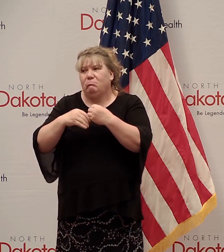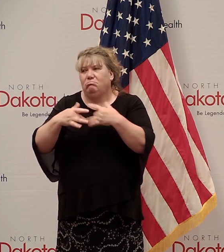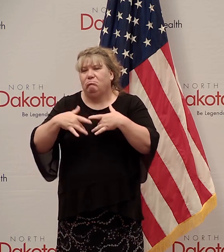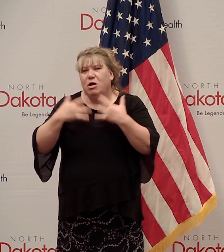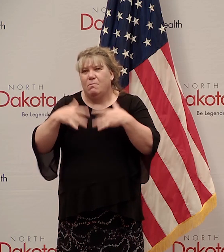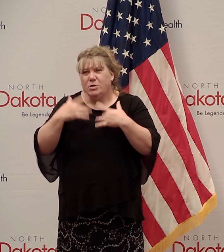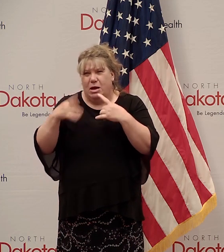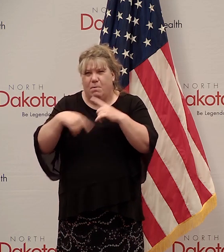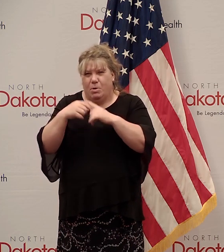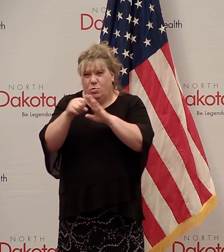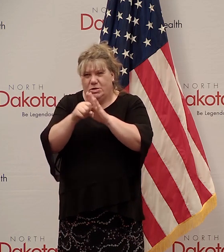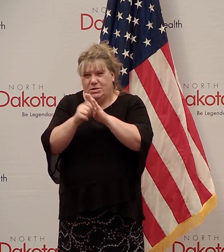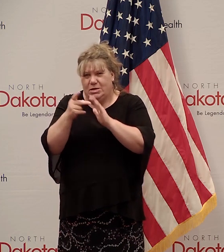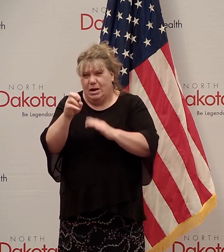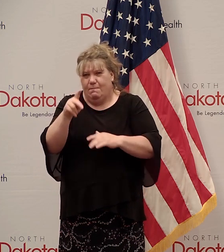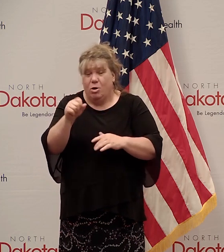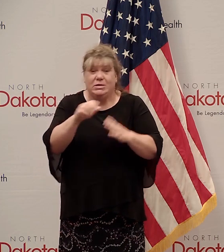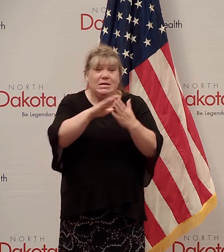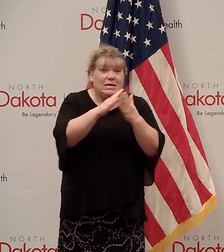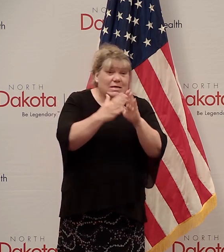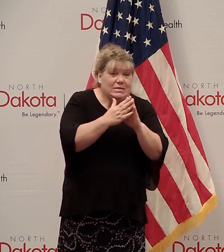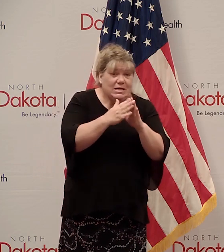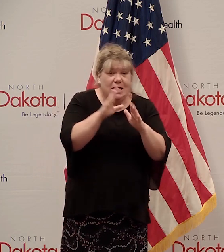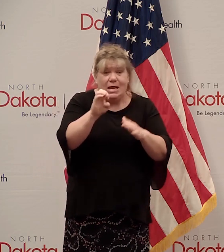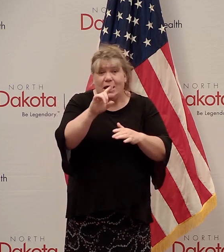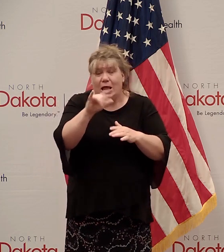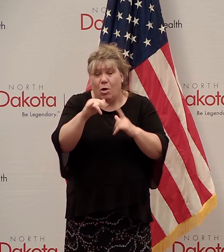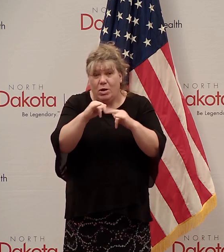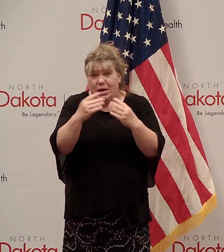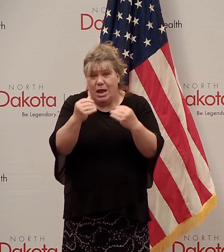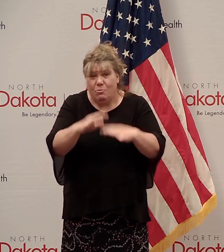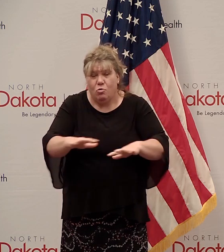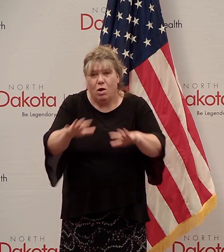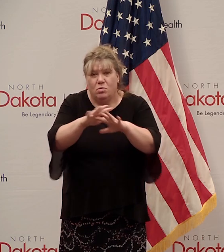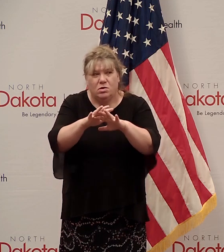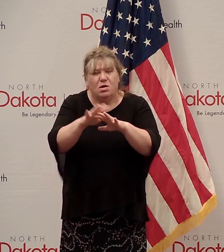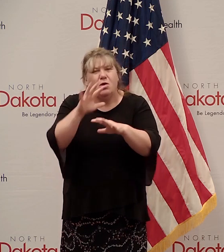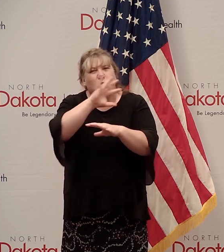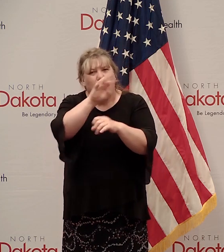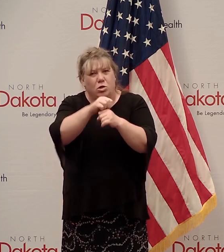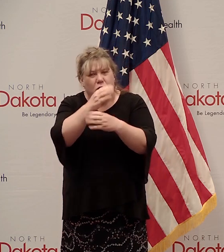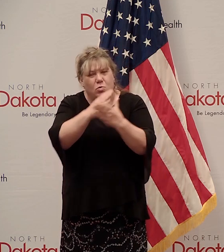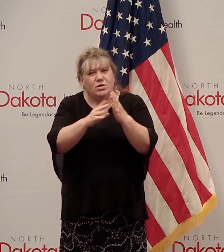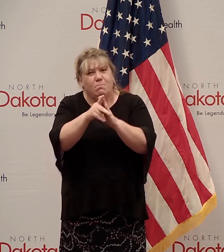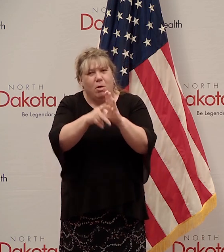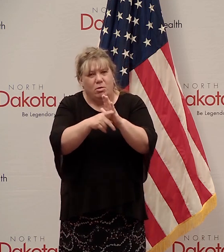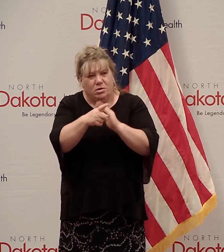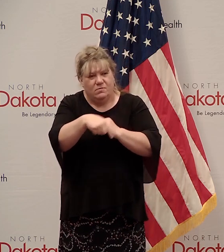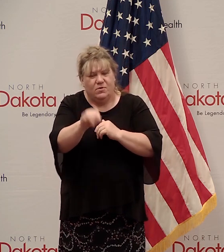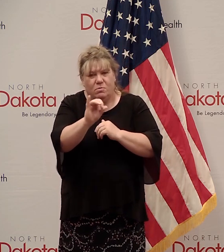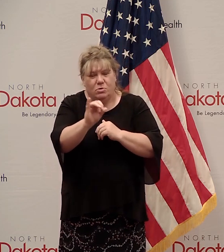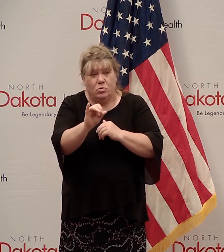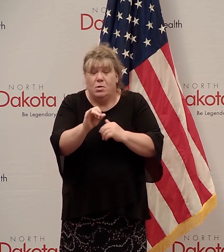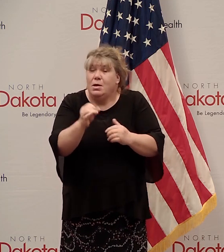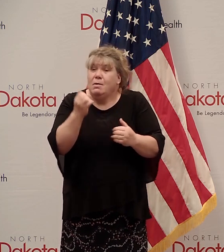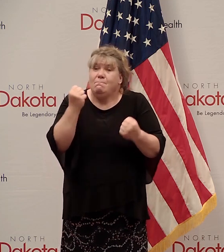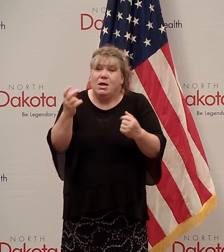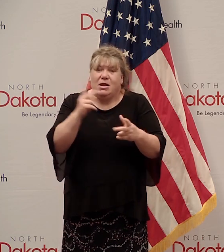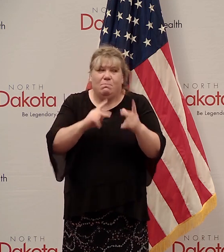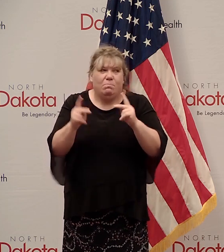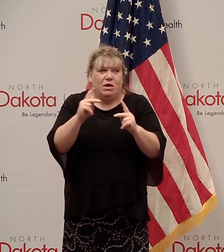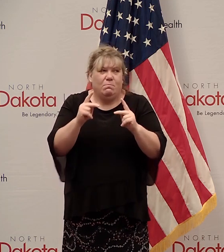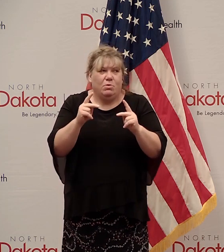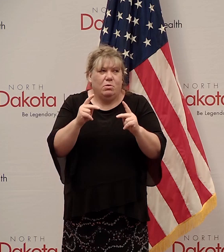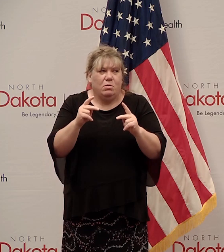park specifically cities, county campgrounds will probably include some guidance for them as well. Or they may be that a lot of people are so